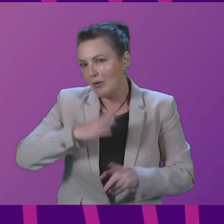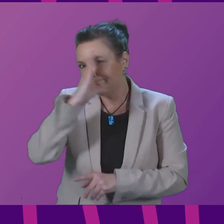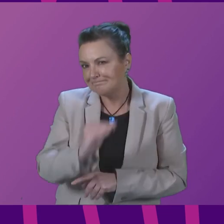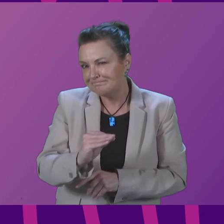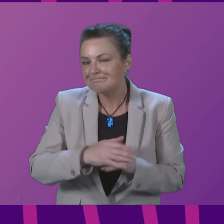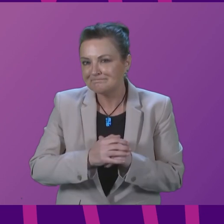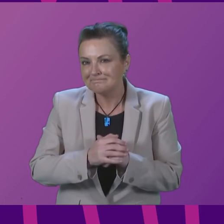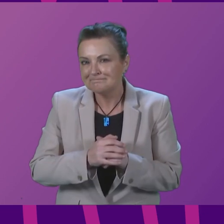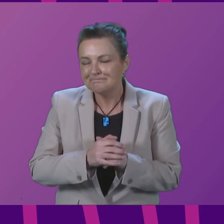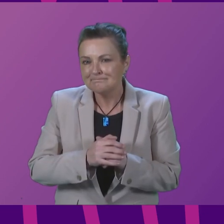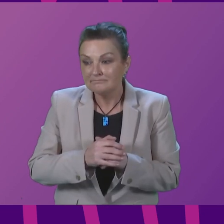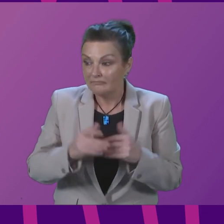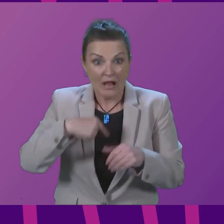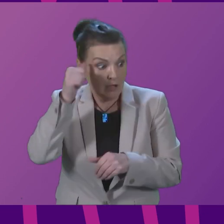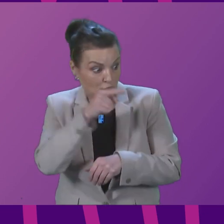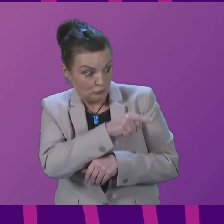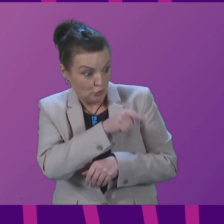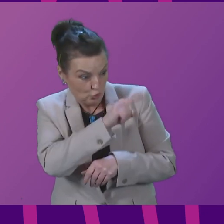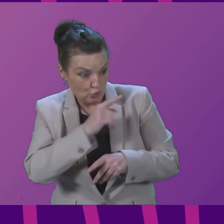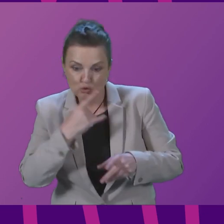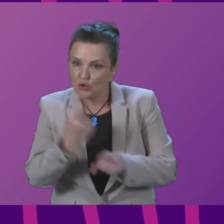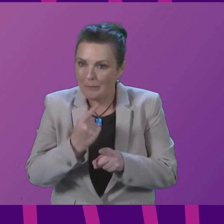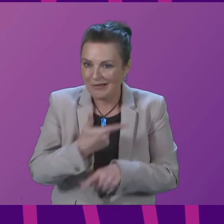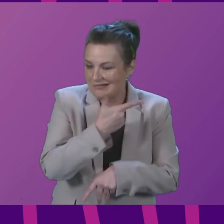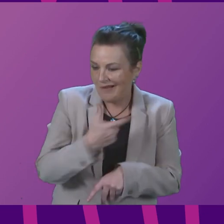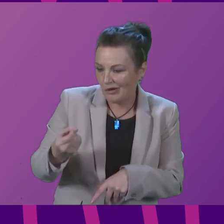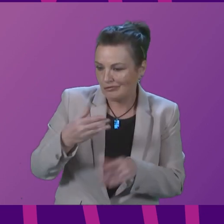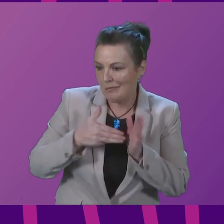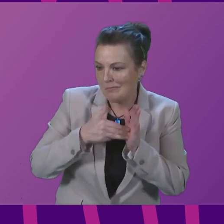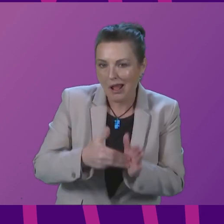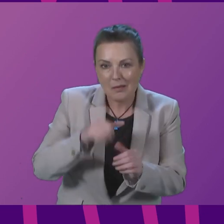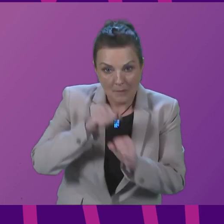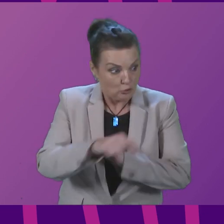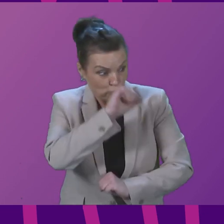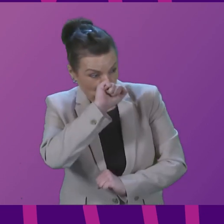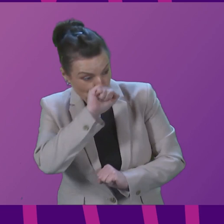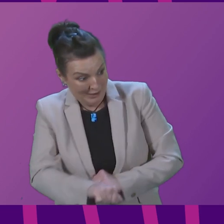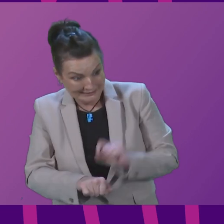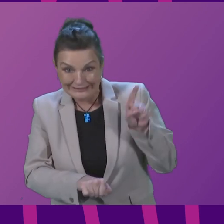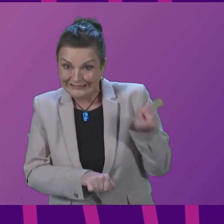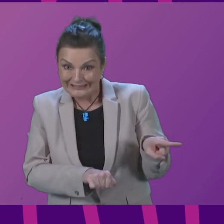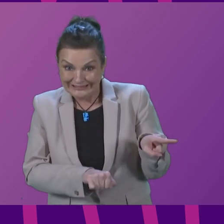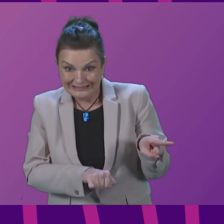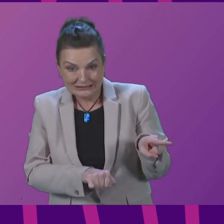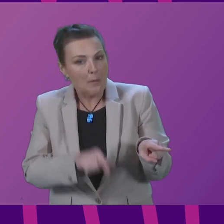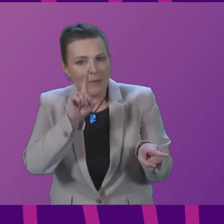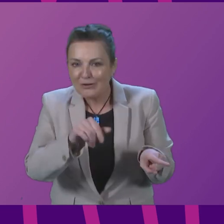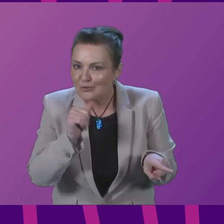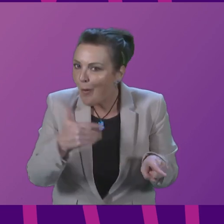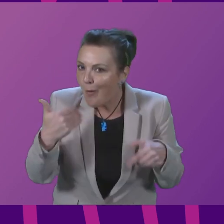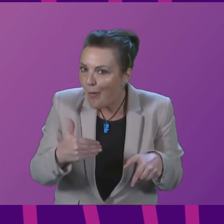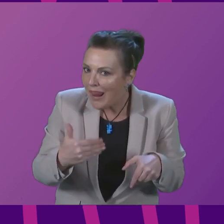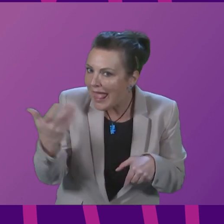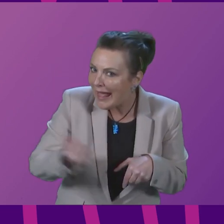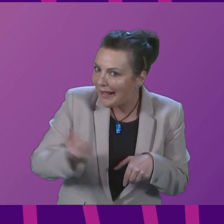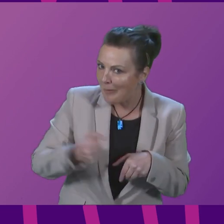while Alec Coe-Hamilton's points about the £700 million are correct, that is not the only income from these